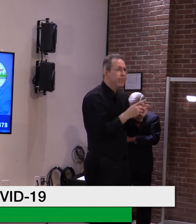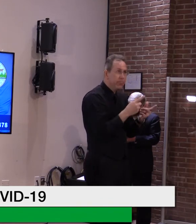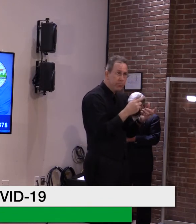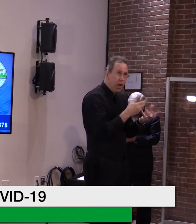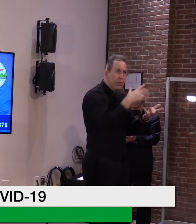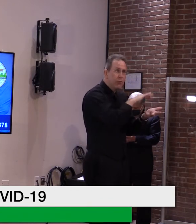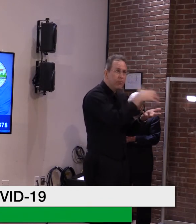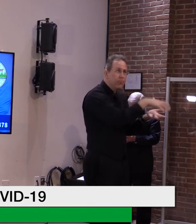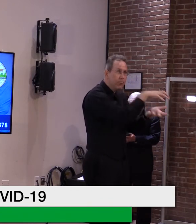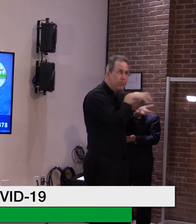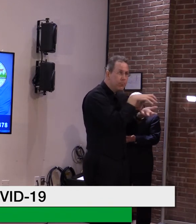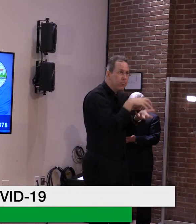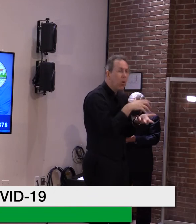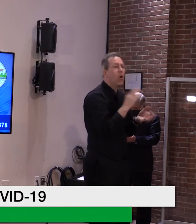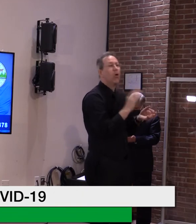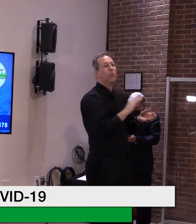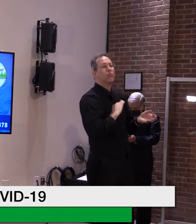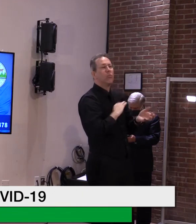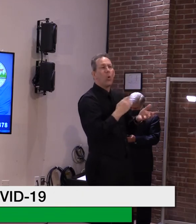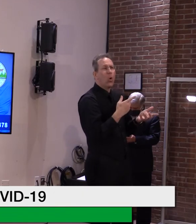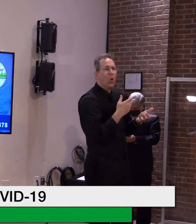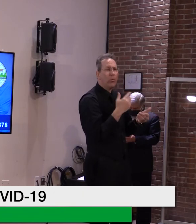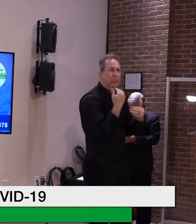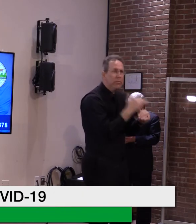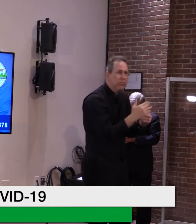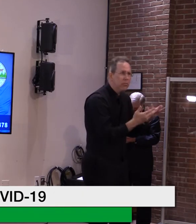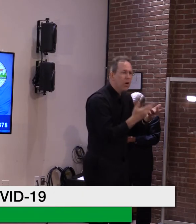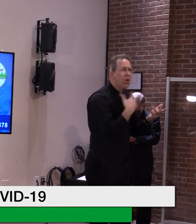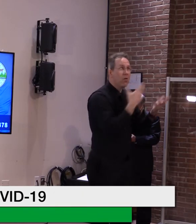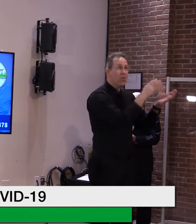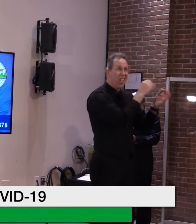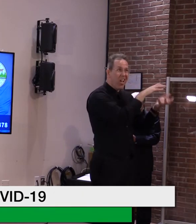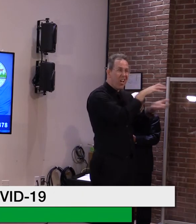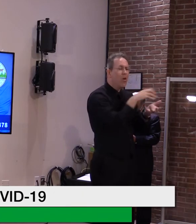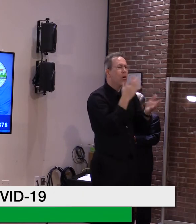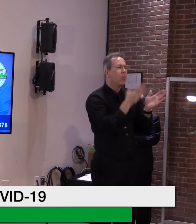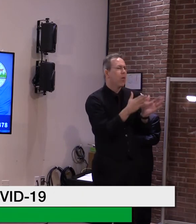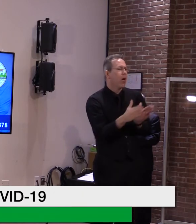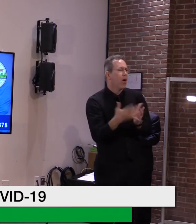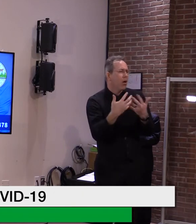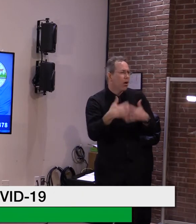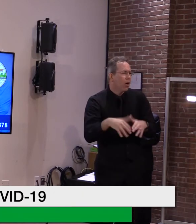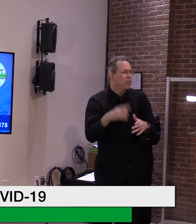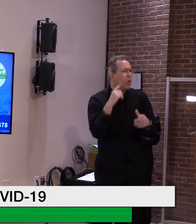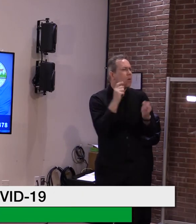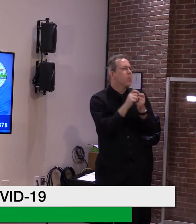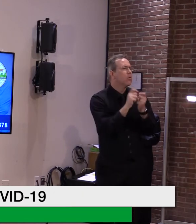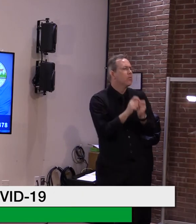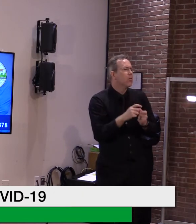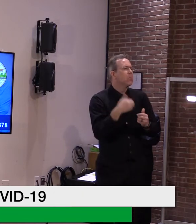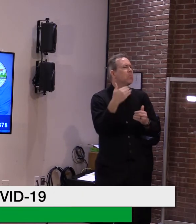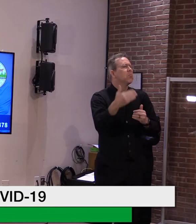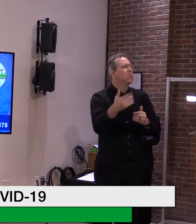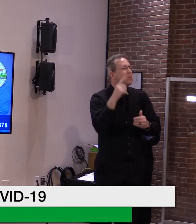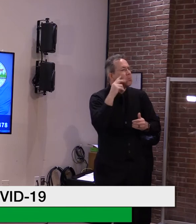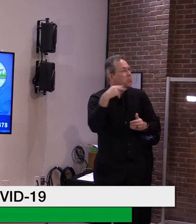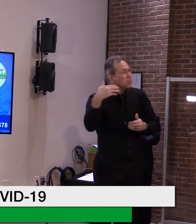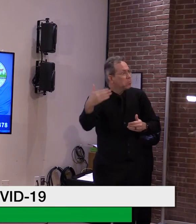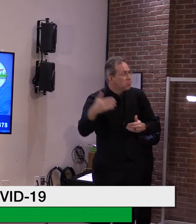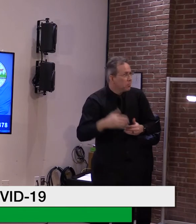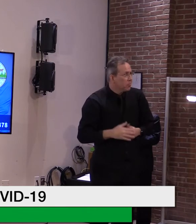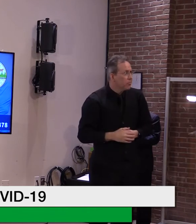to, to distribute. So we'll, time will tell, uh, hopefully we'll have some more information on this in the, in the coming week or two.